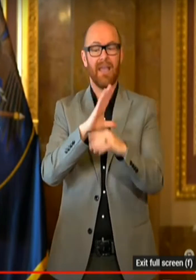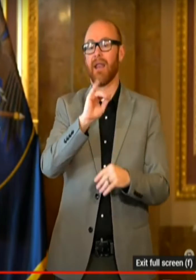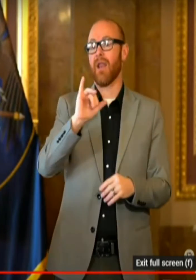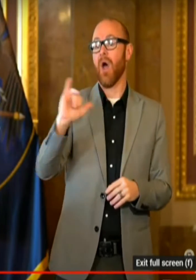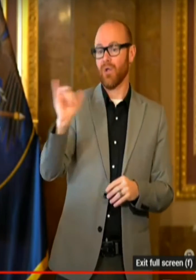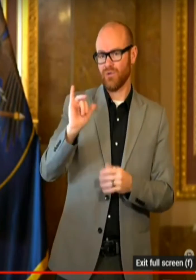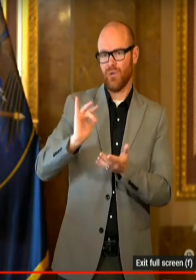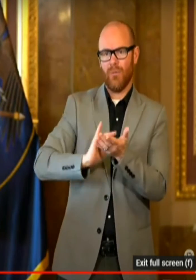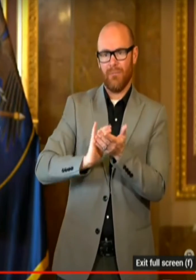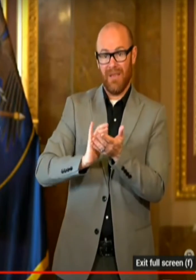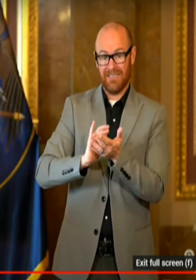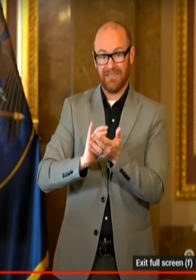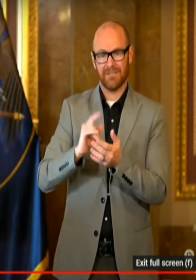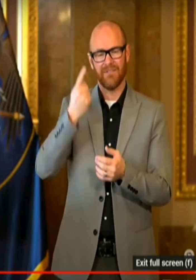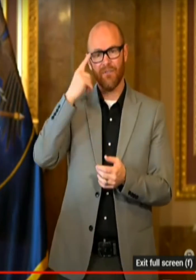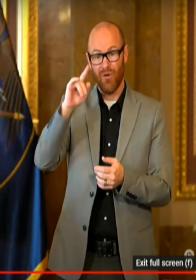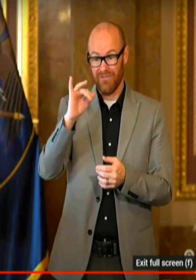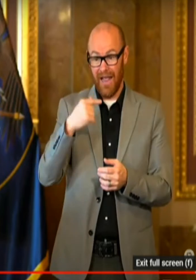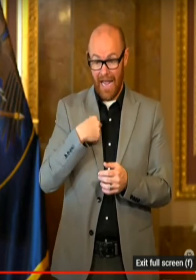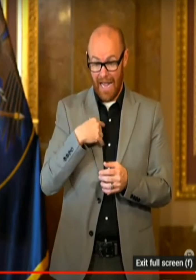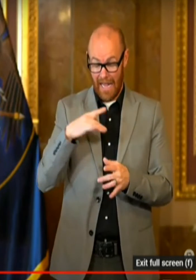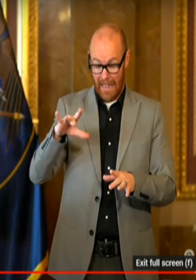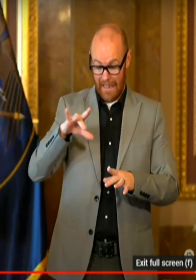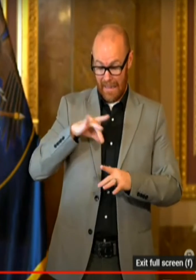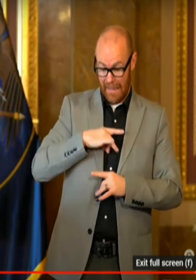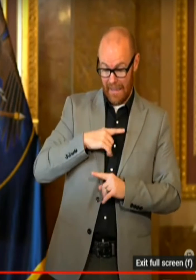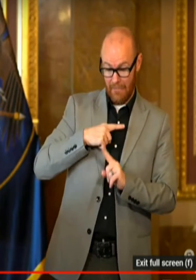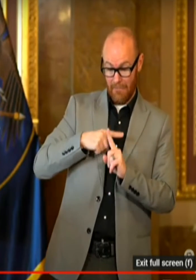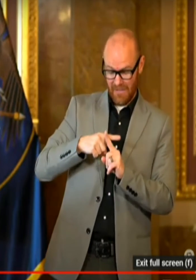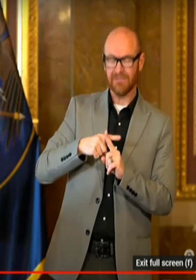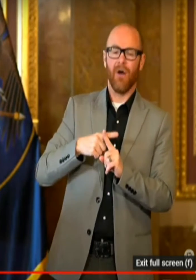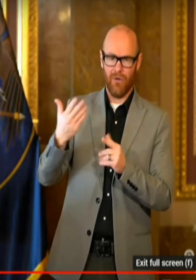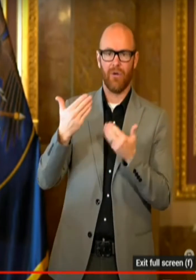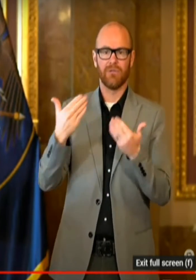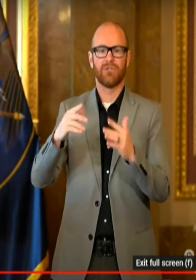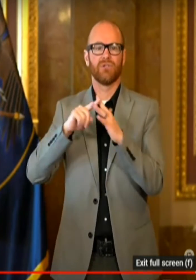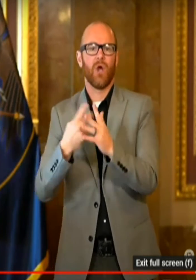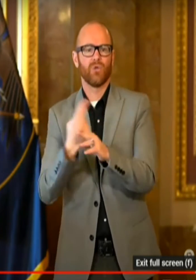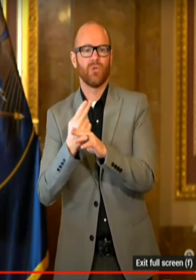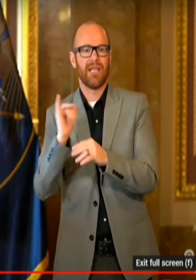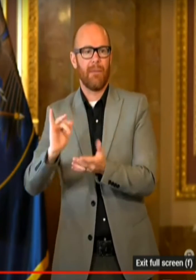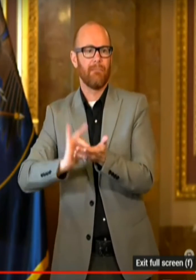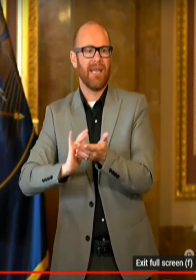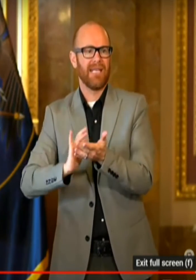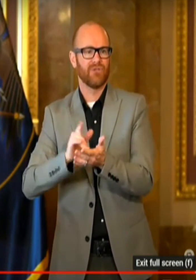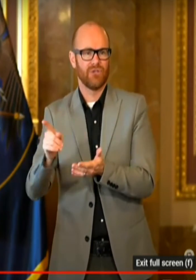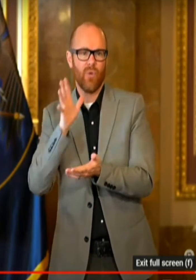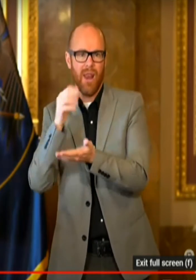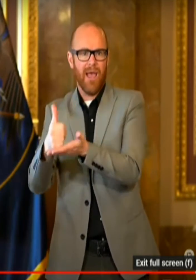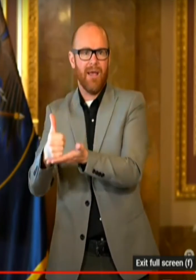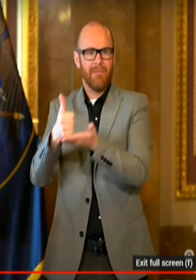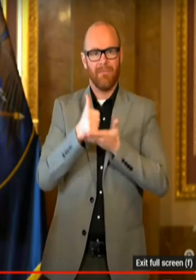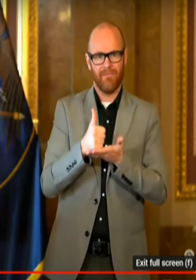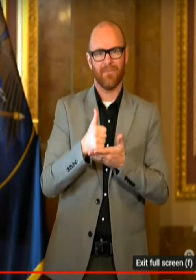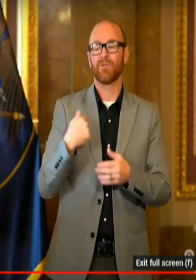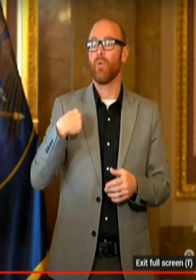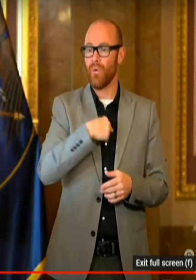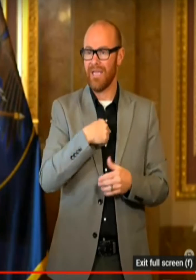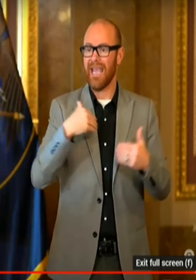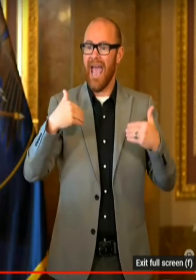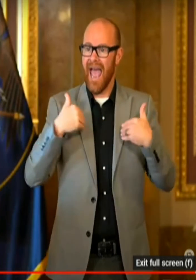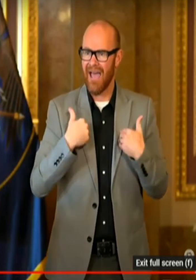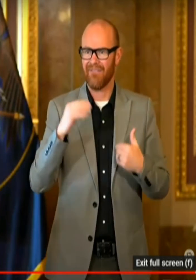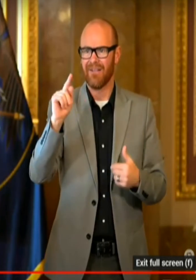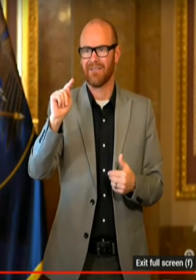taken immediately upon or shortly after testing positive. And so we have all of those tools. And so I